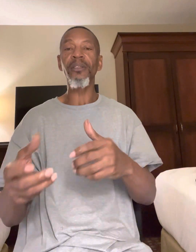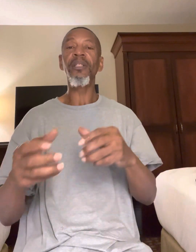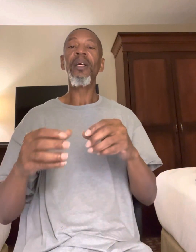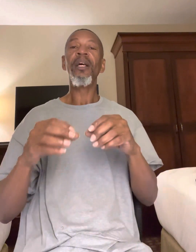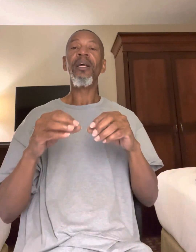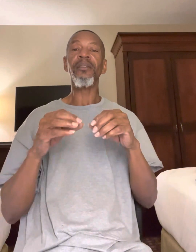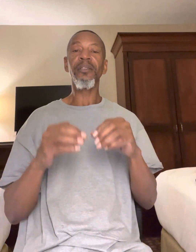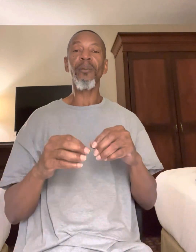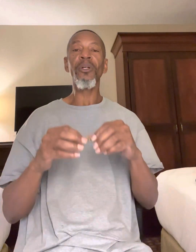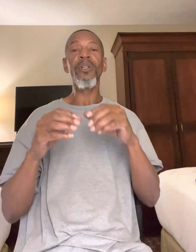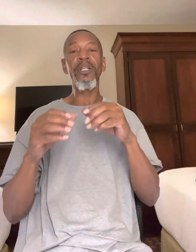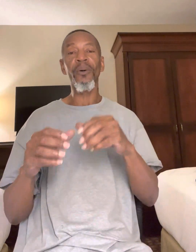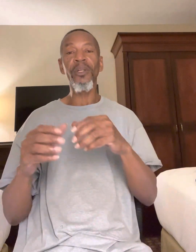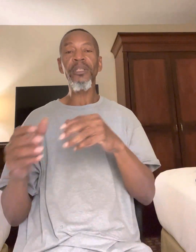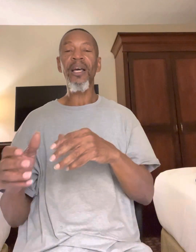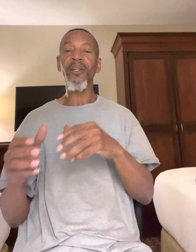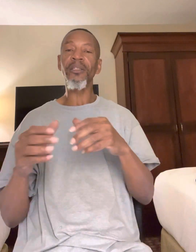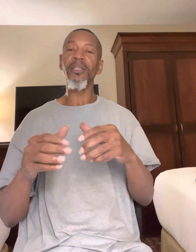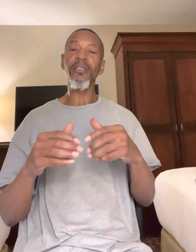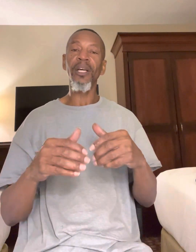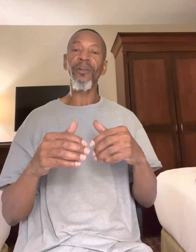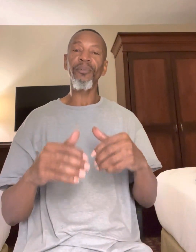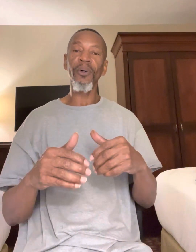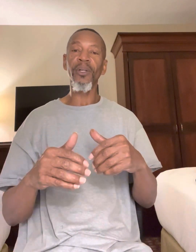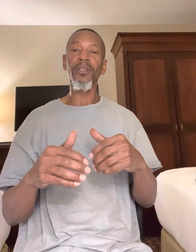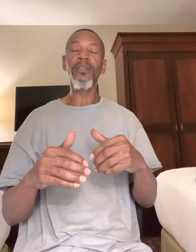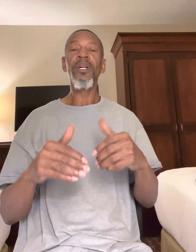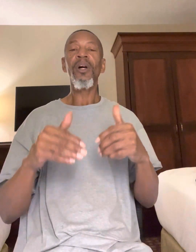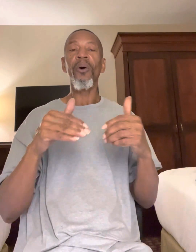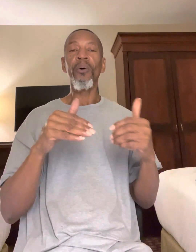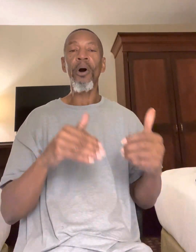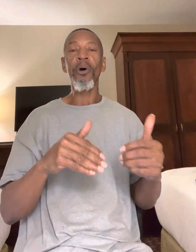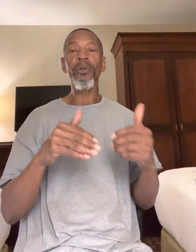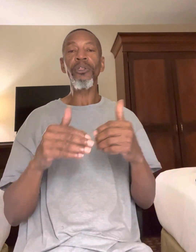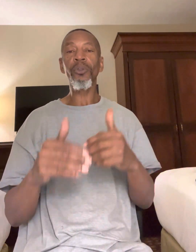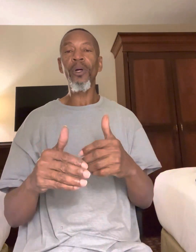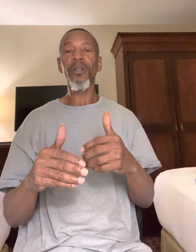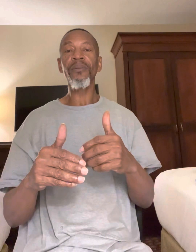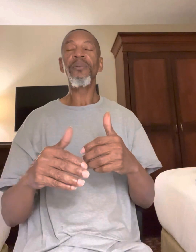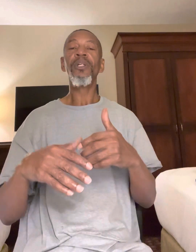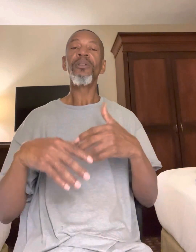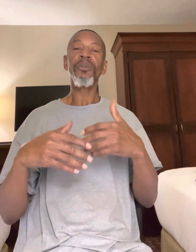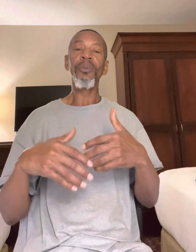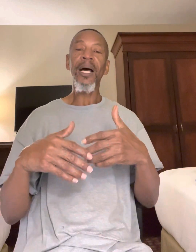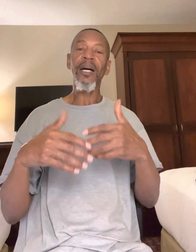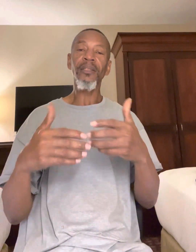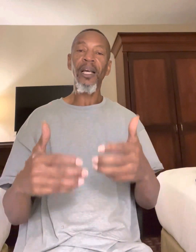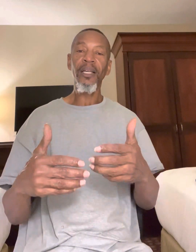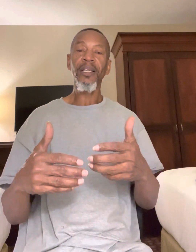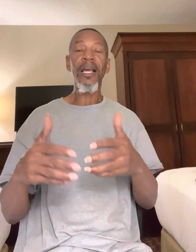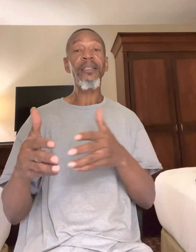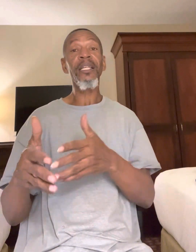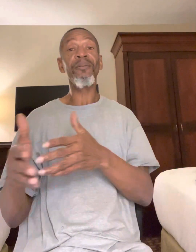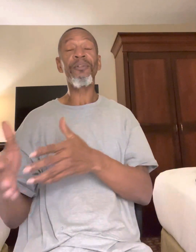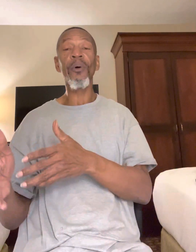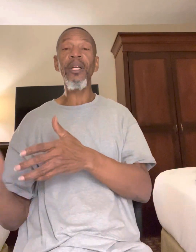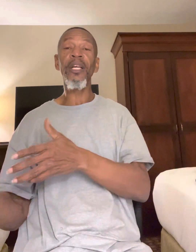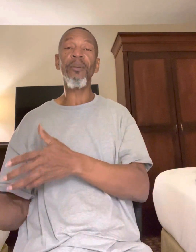in Seminole and Orange Counties in the state of Florida on August 12, 2008 at 1040 in the